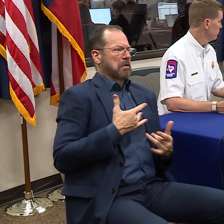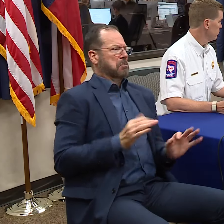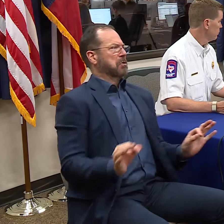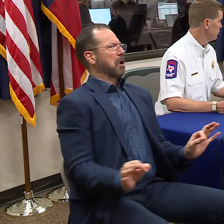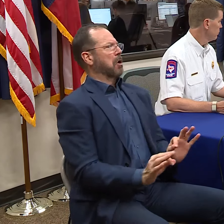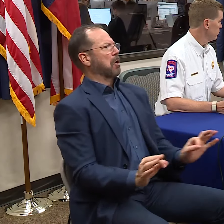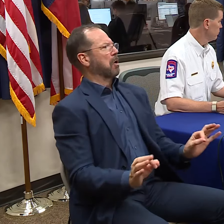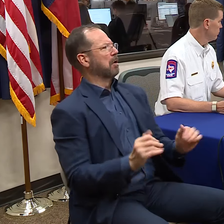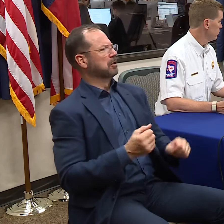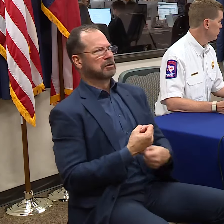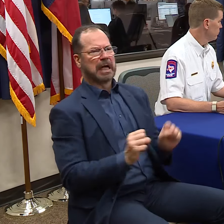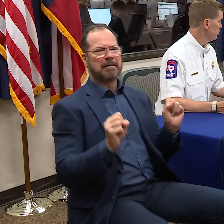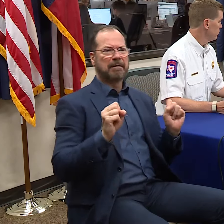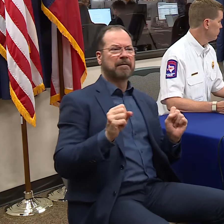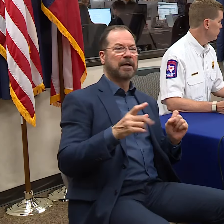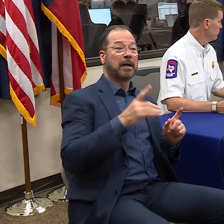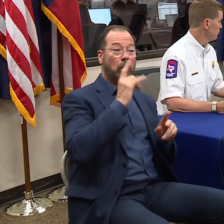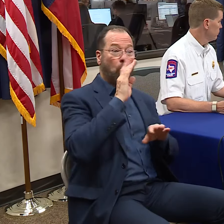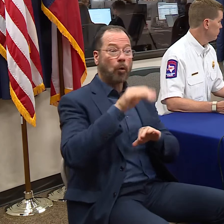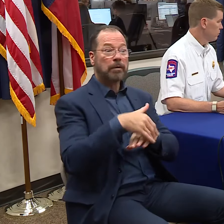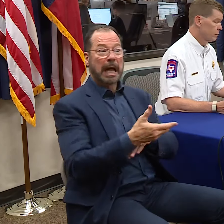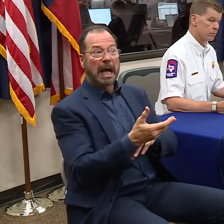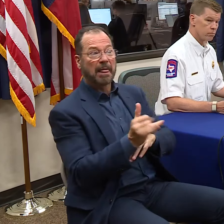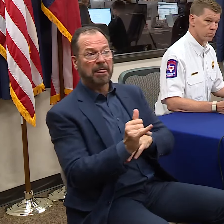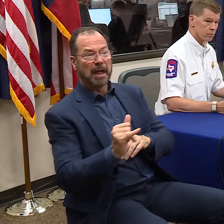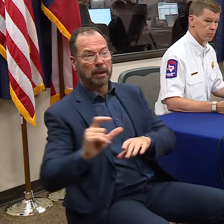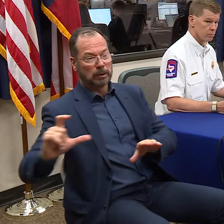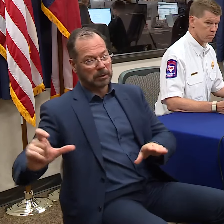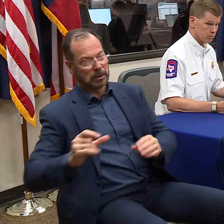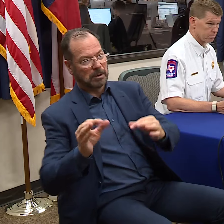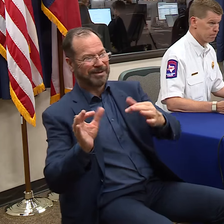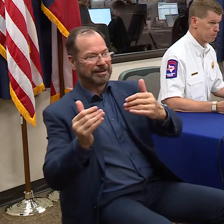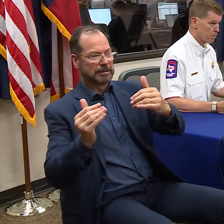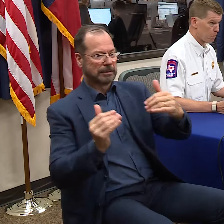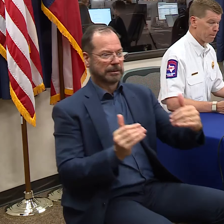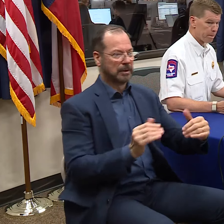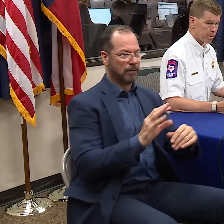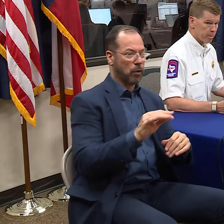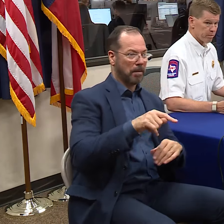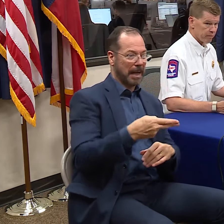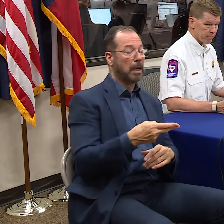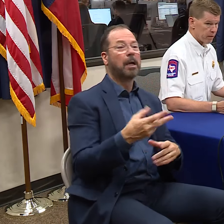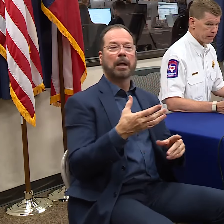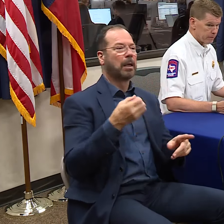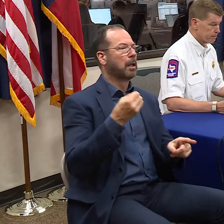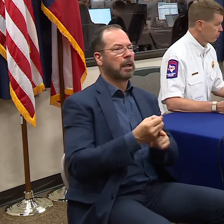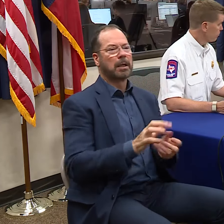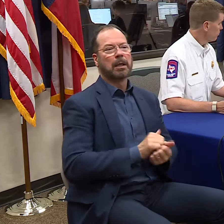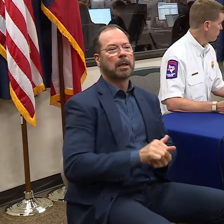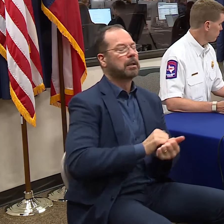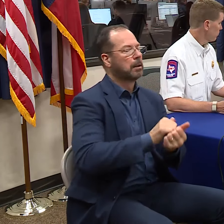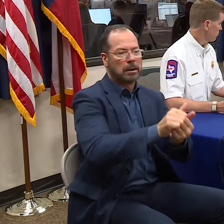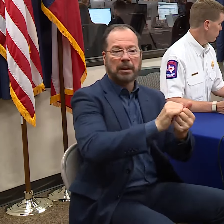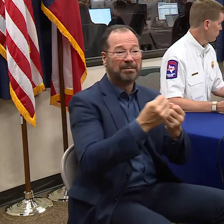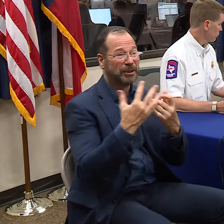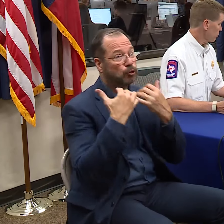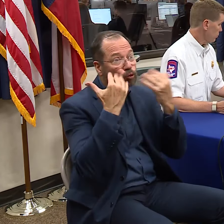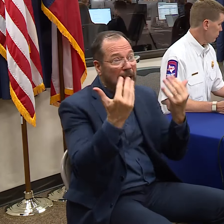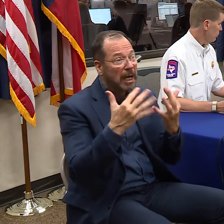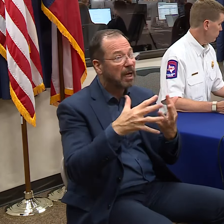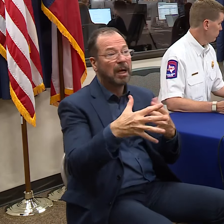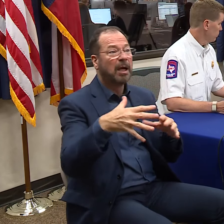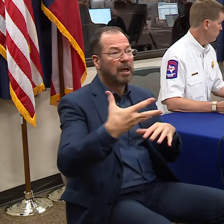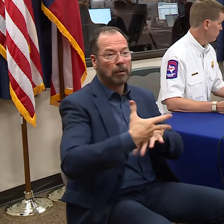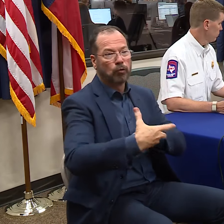harm's way and many stayed. And overnight, that storm moved about 40 miles. And we all know that tragedy of Bolivar Island. And many of those people drowned and some were